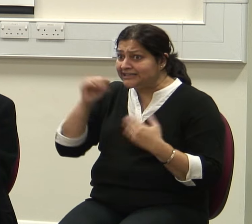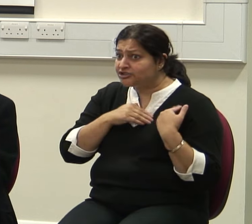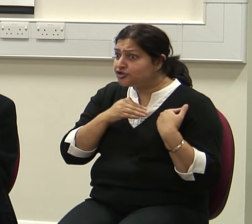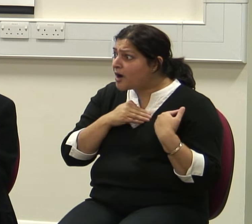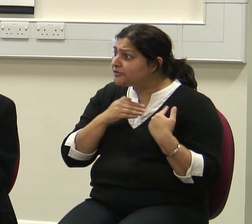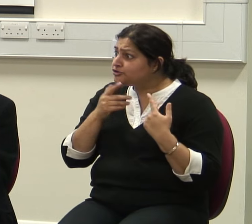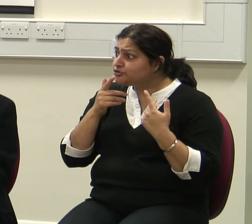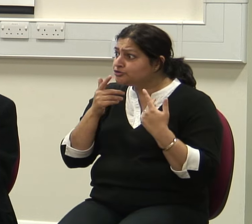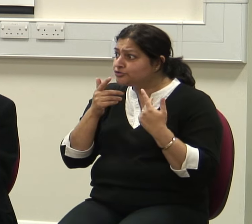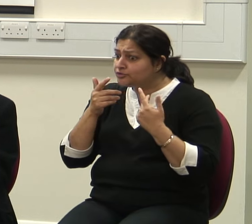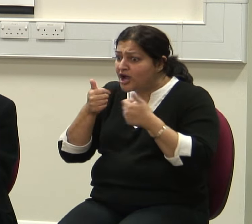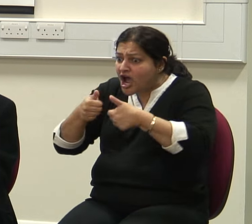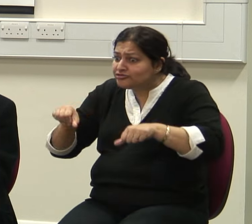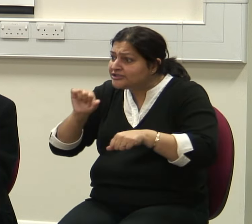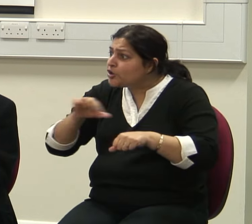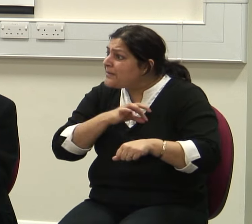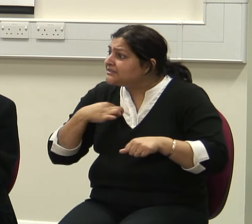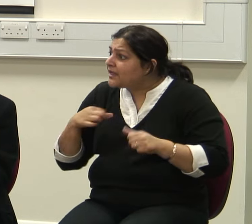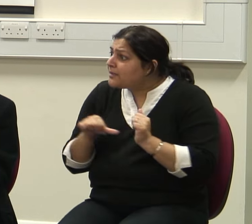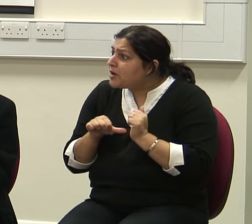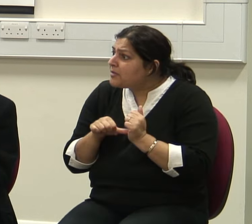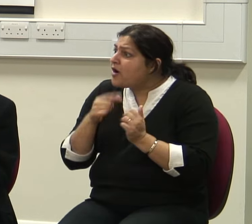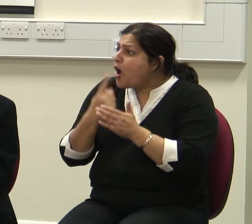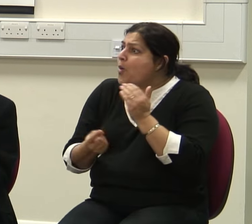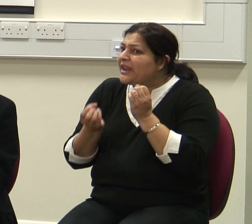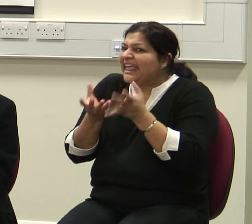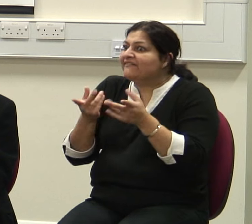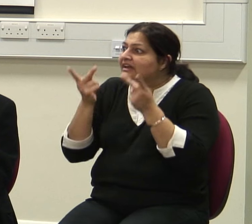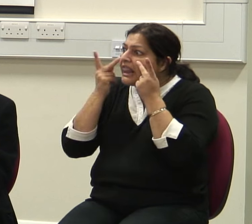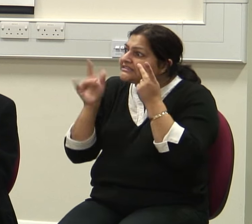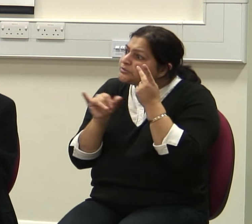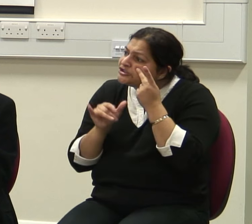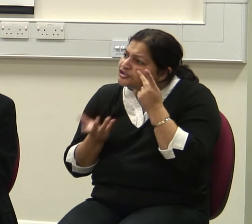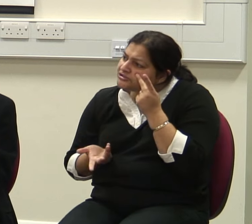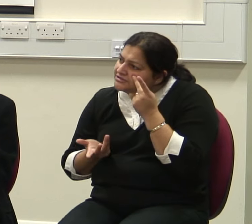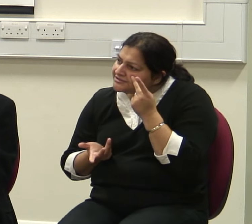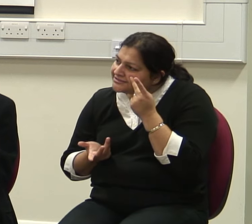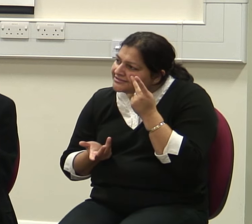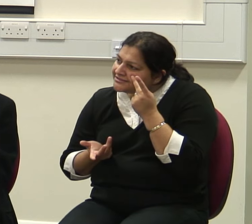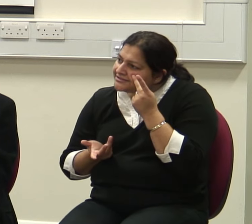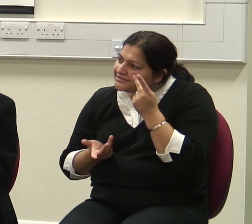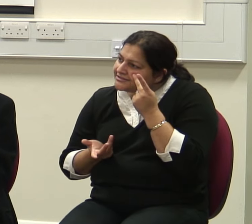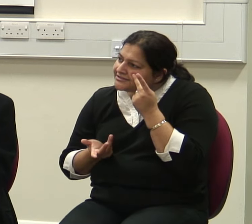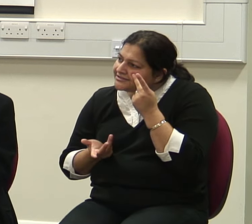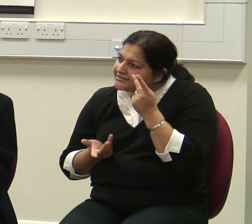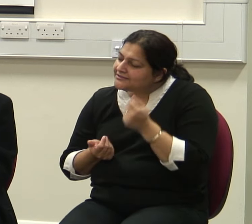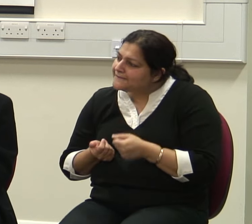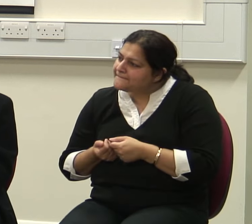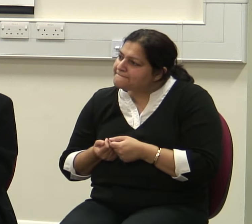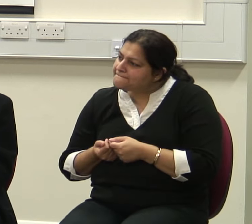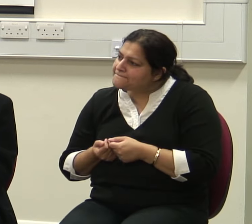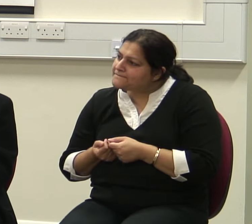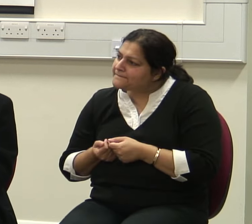Or just to give you a refraction? Just to give you a lysis? Is it a